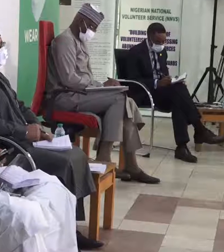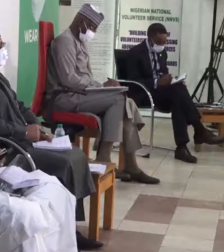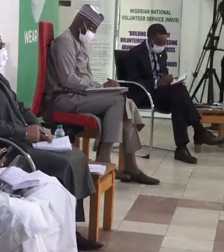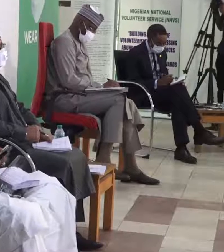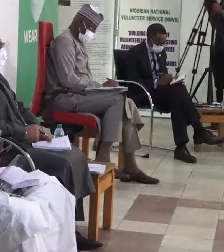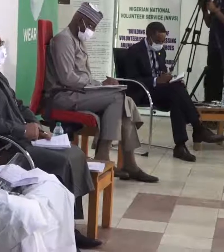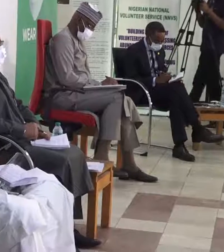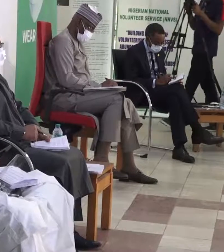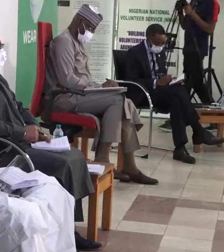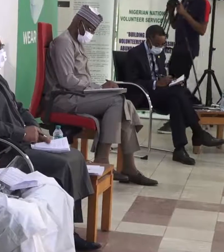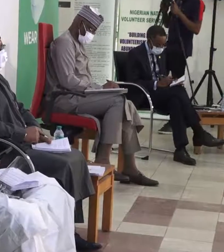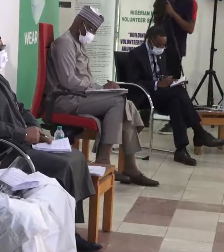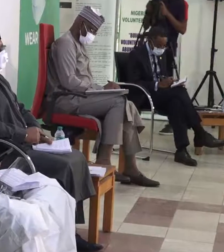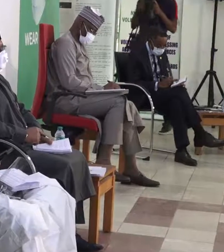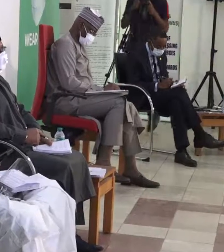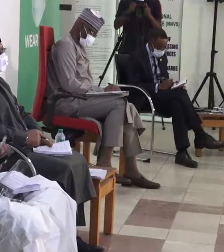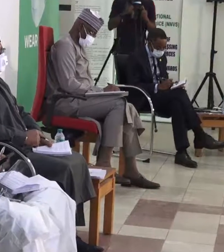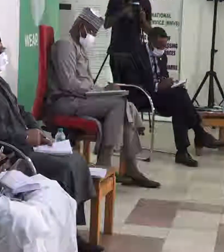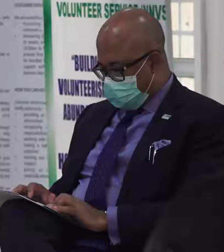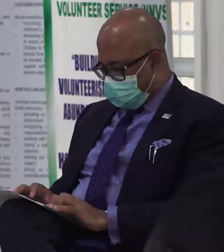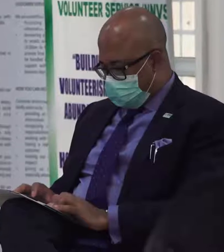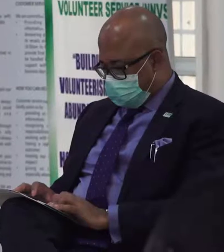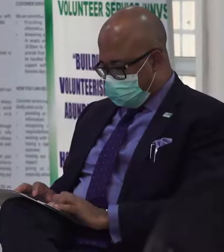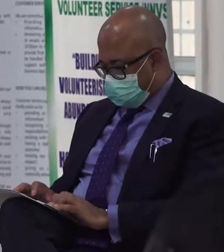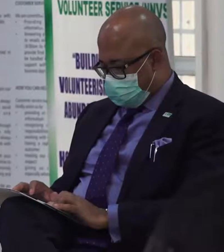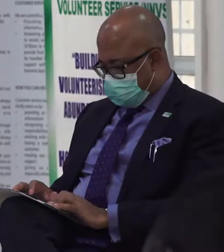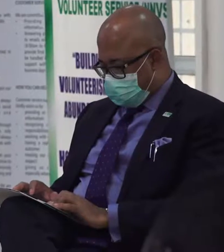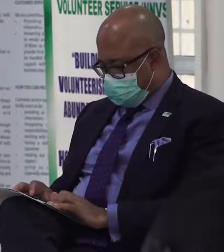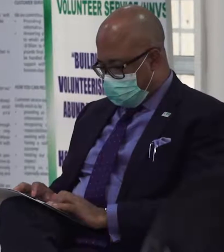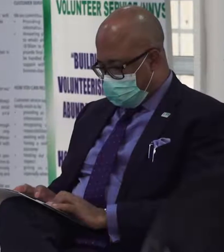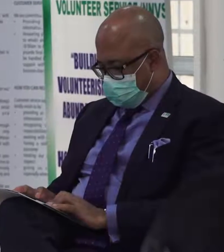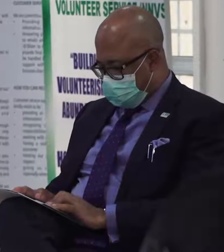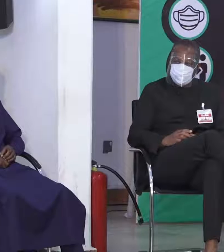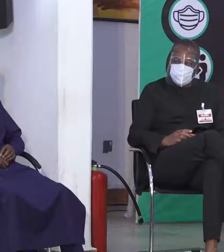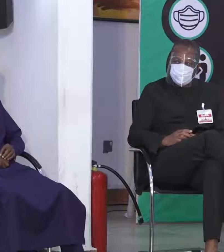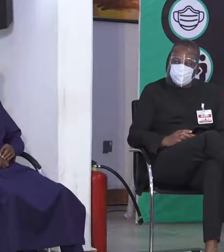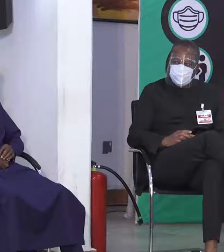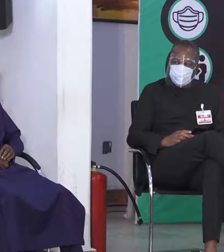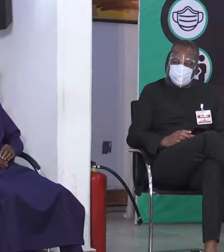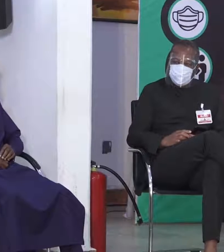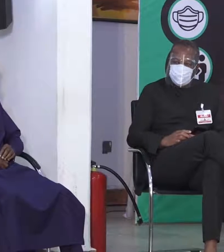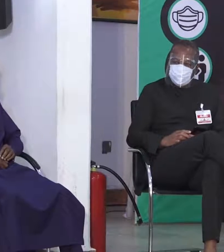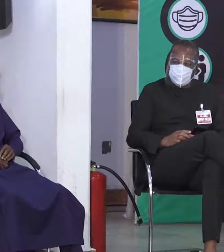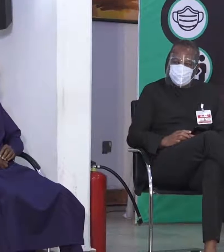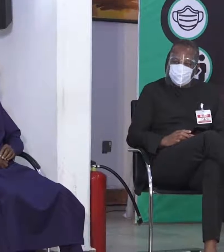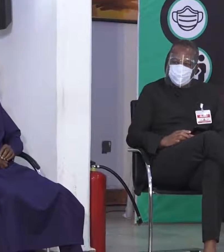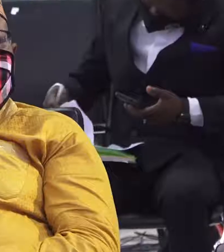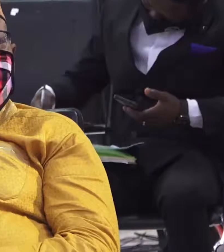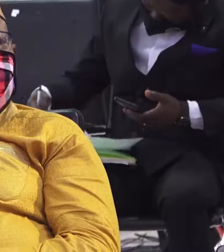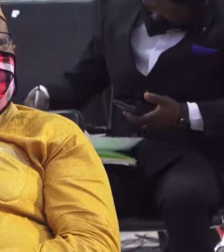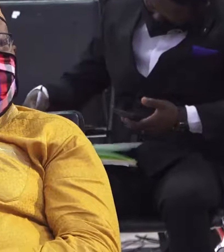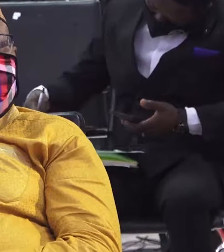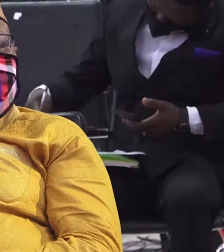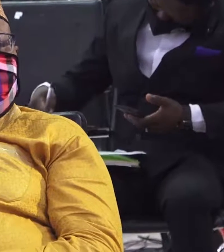The federal government announced that the decontamination of school against the spread of COVID-19 in preparation for the resumption of class